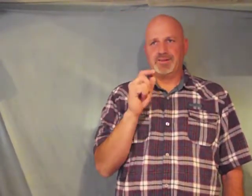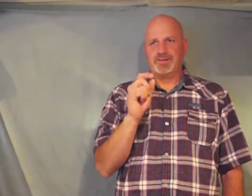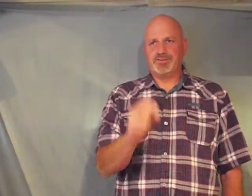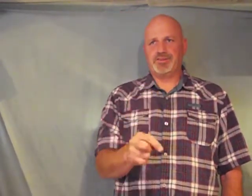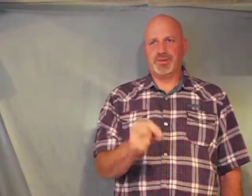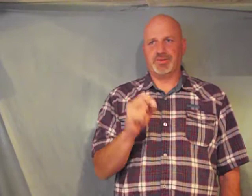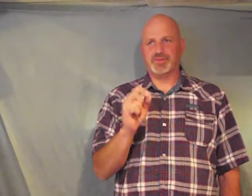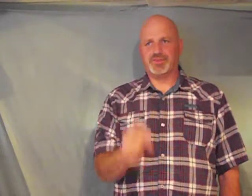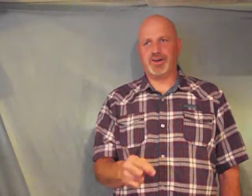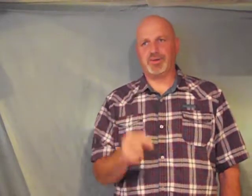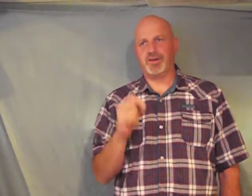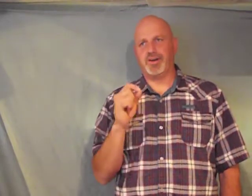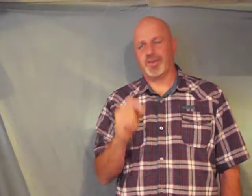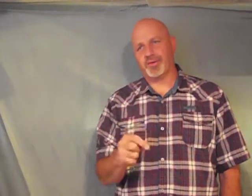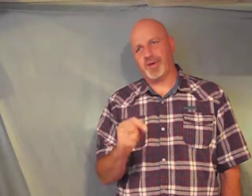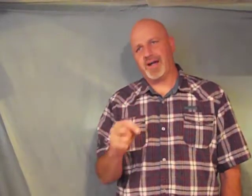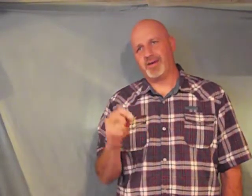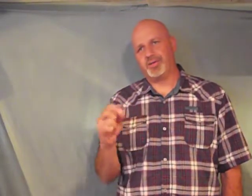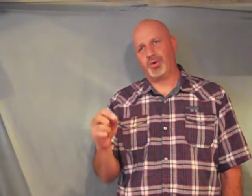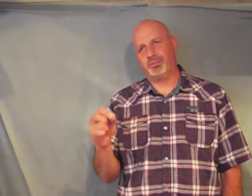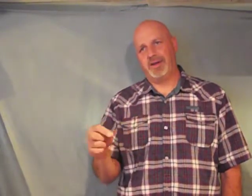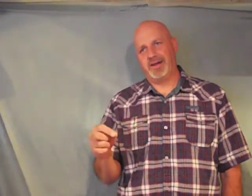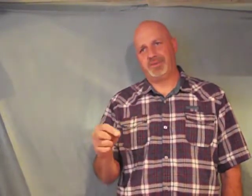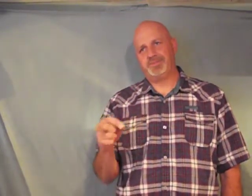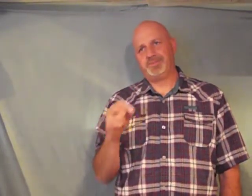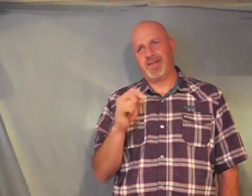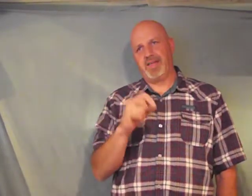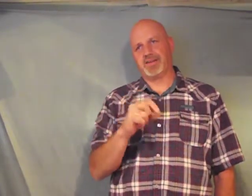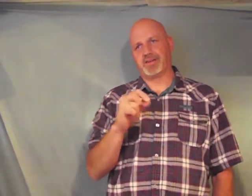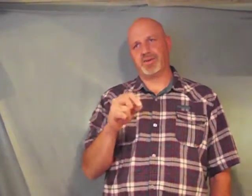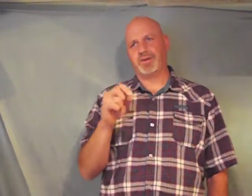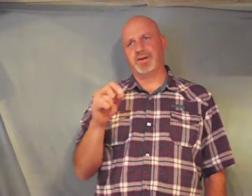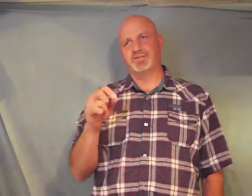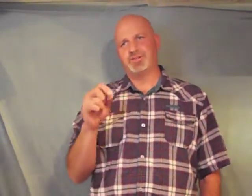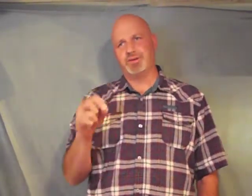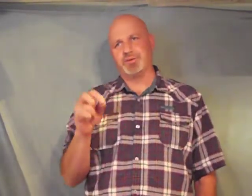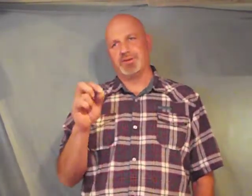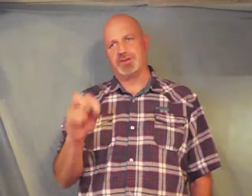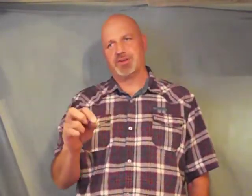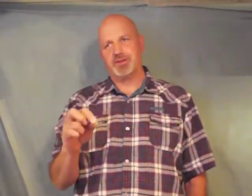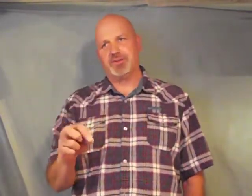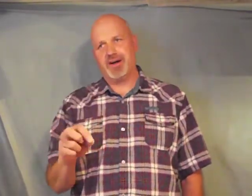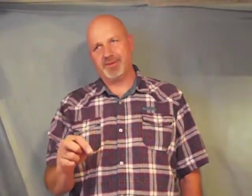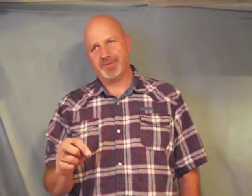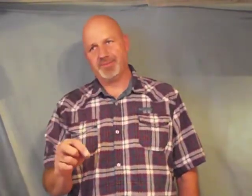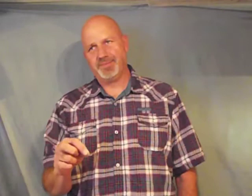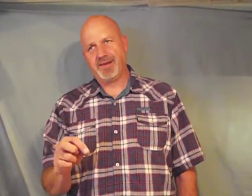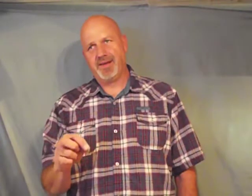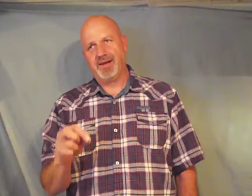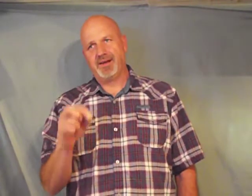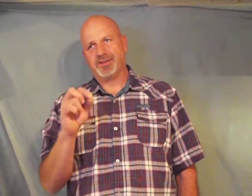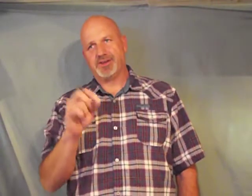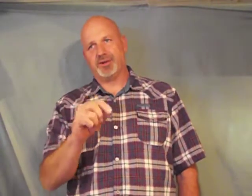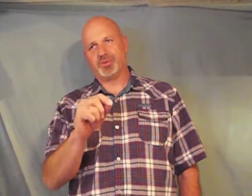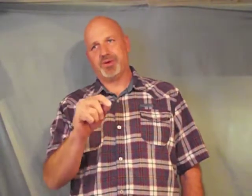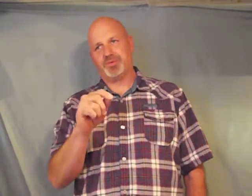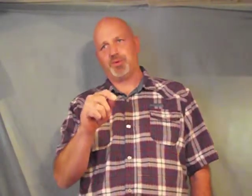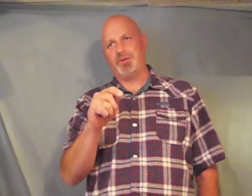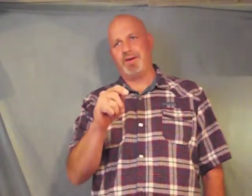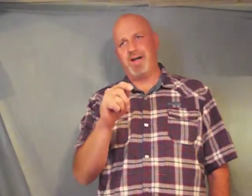children's children are the crown of old men and the glory of children is their father psalms 145